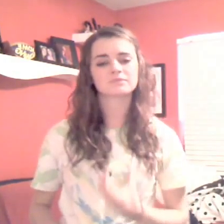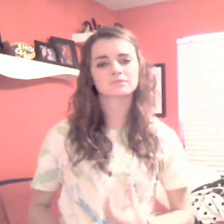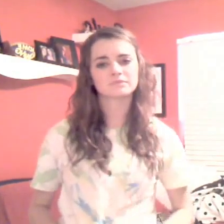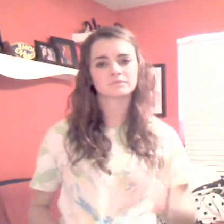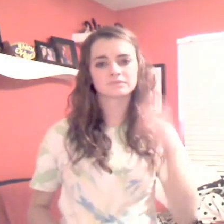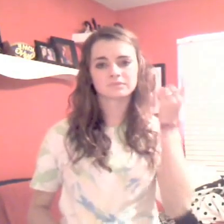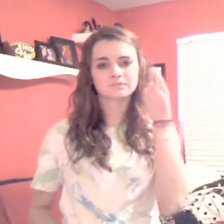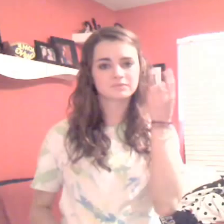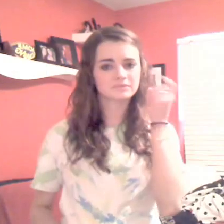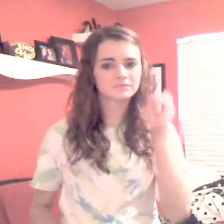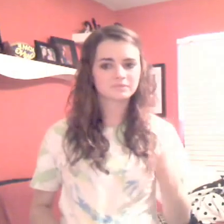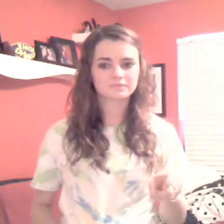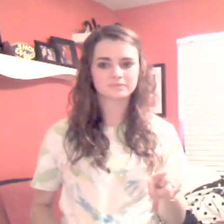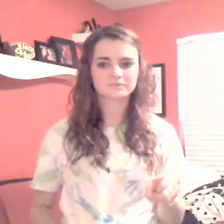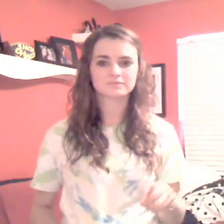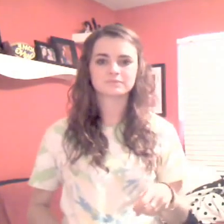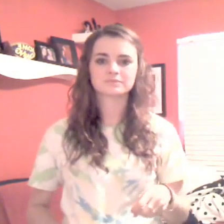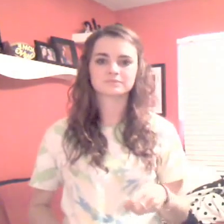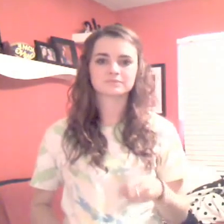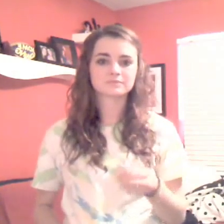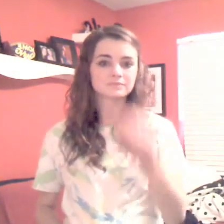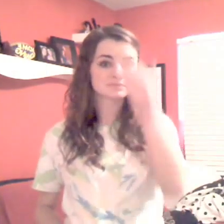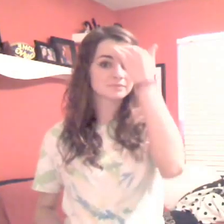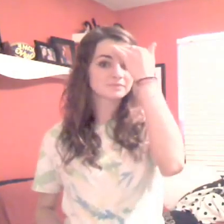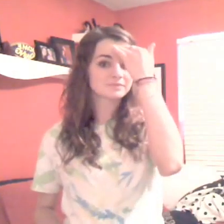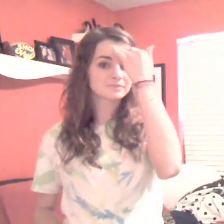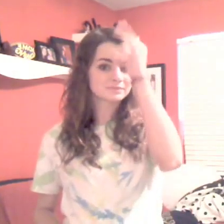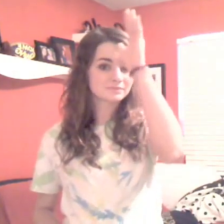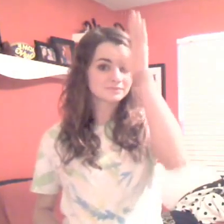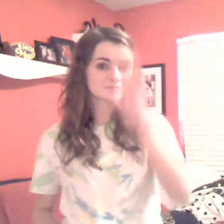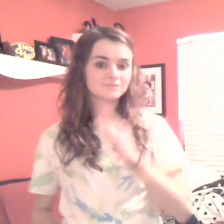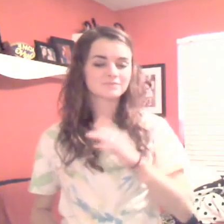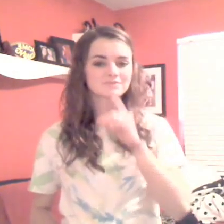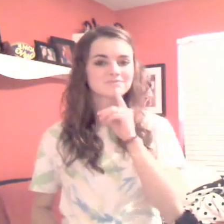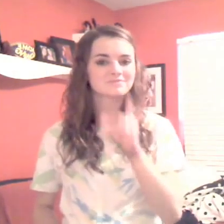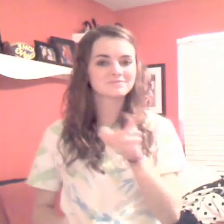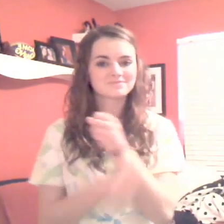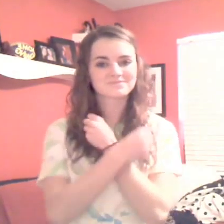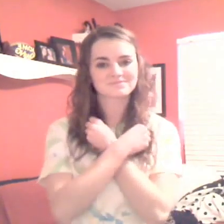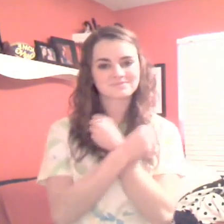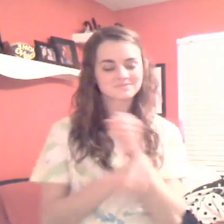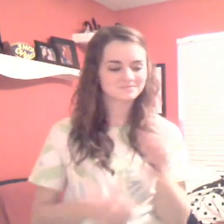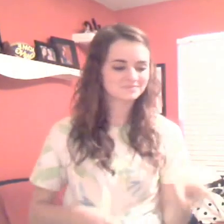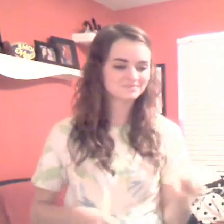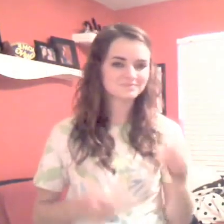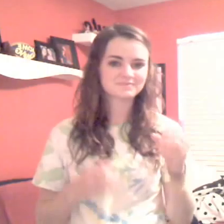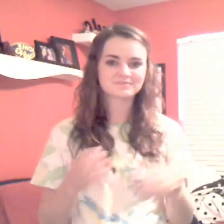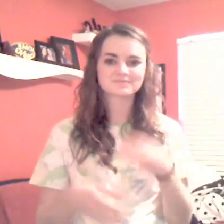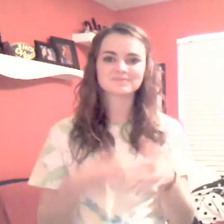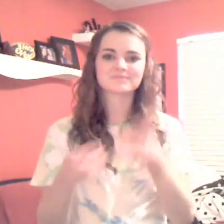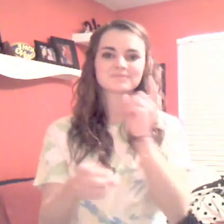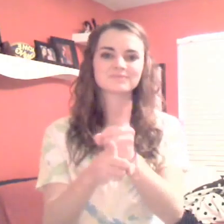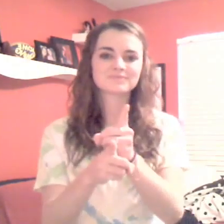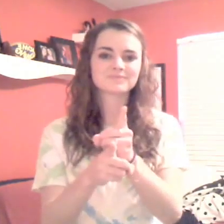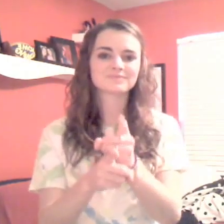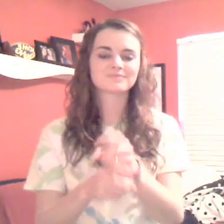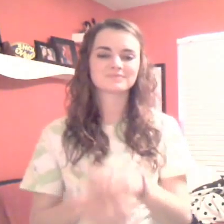starve yourself To kill them apart But I can promise you As a man whose love is true That I treat you like The true you